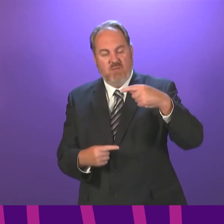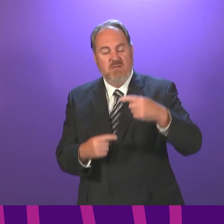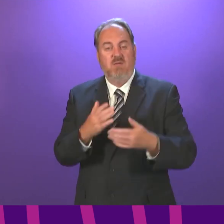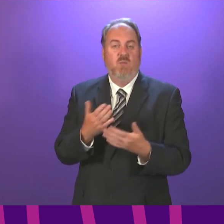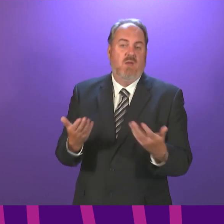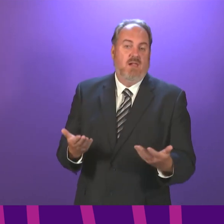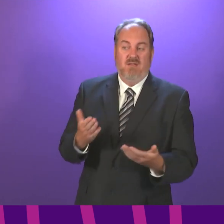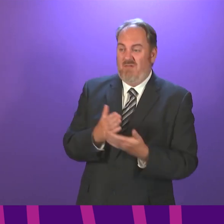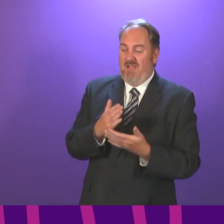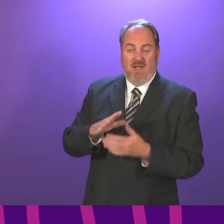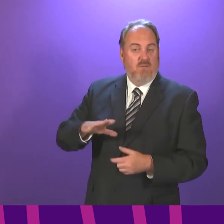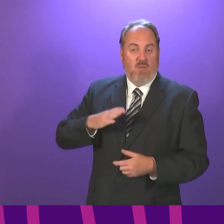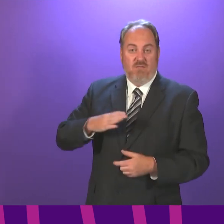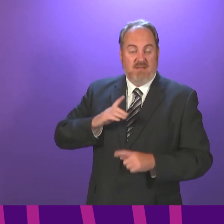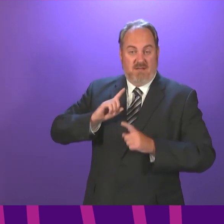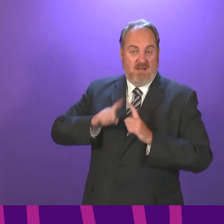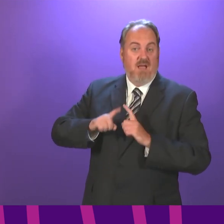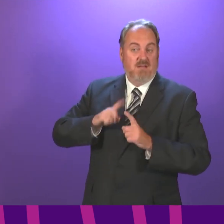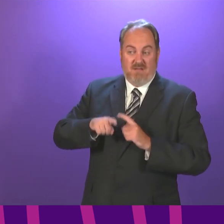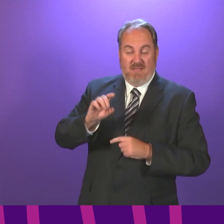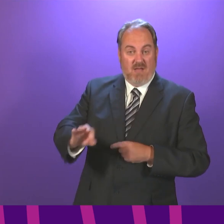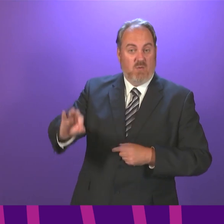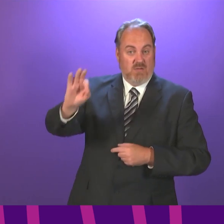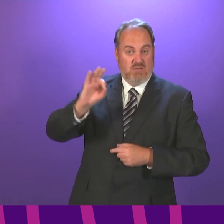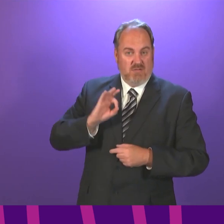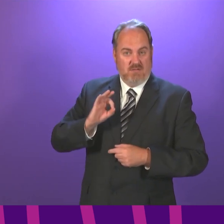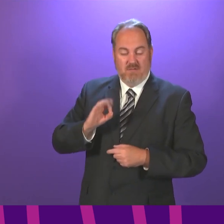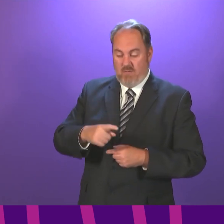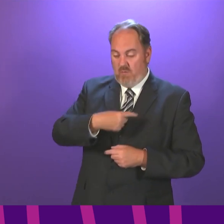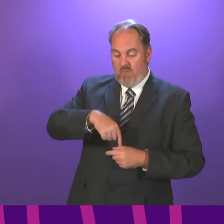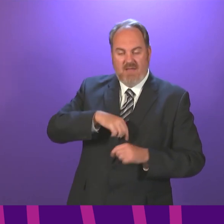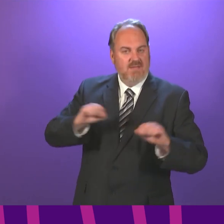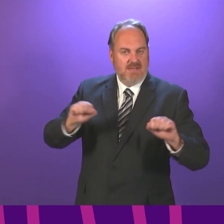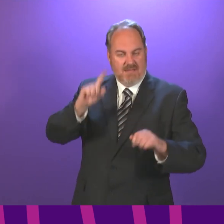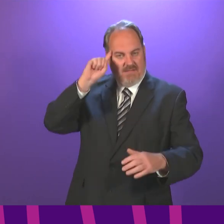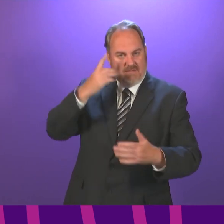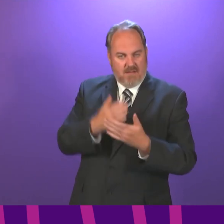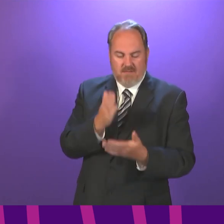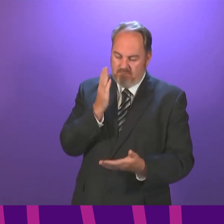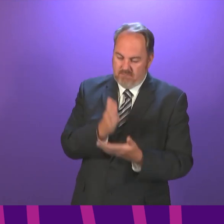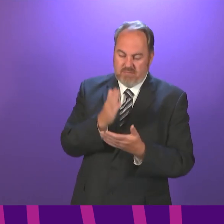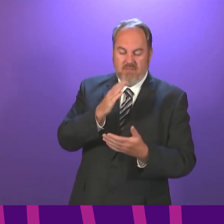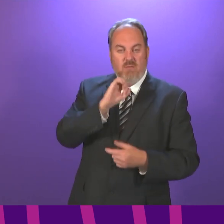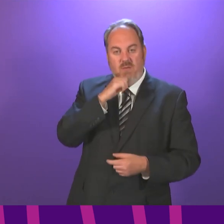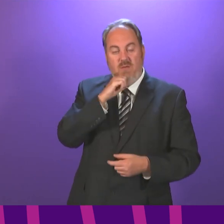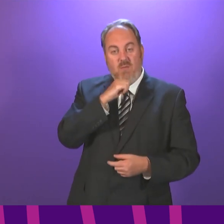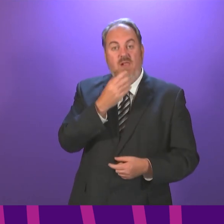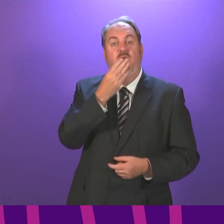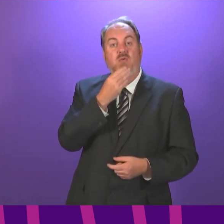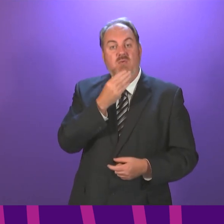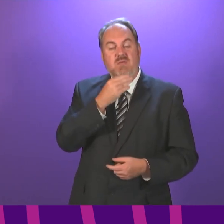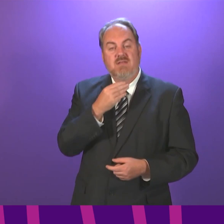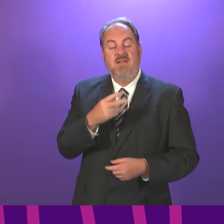statements and my earlier answers on this today. We have not yet decided whether we will seek to use